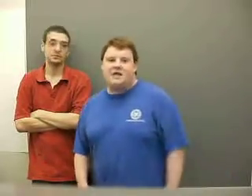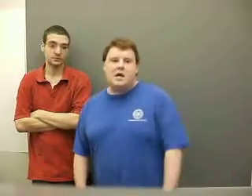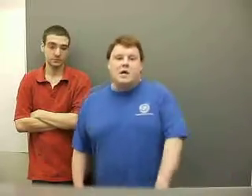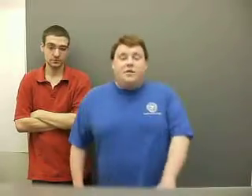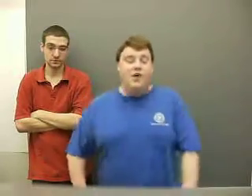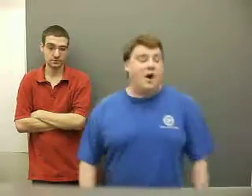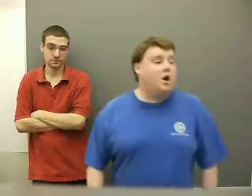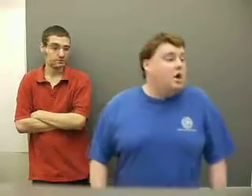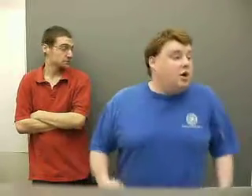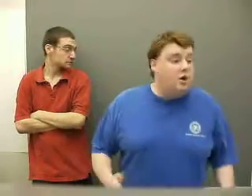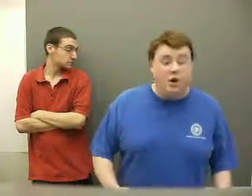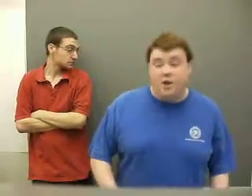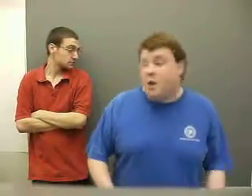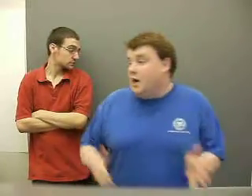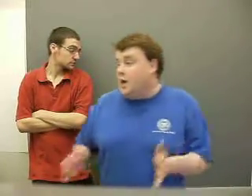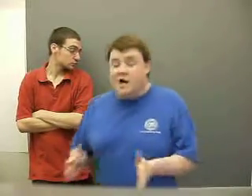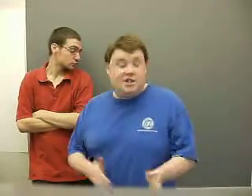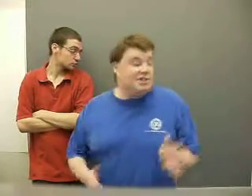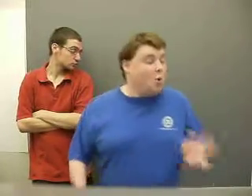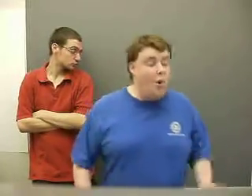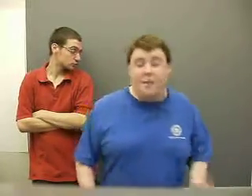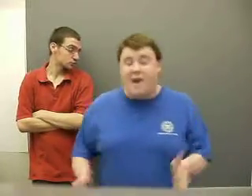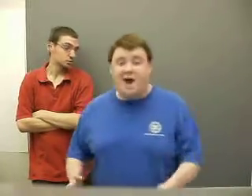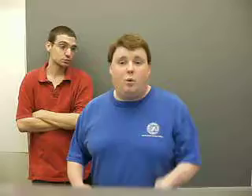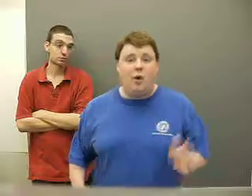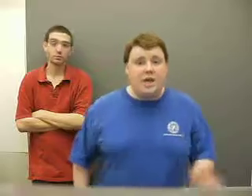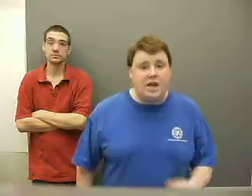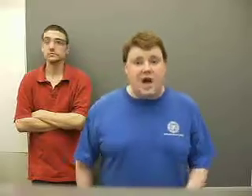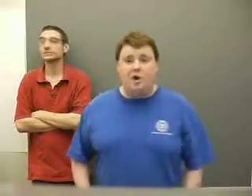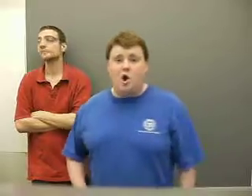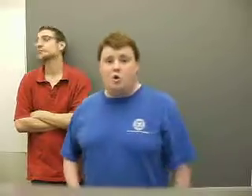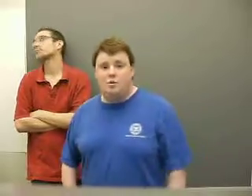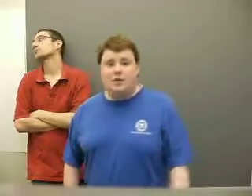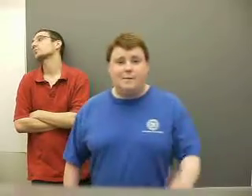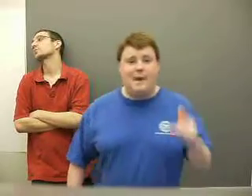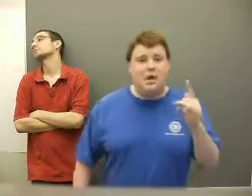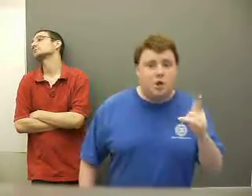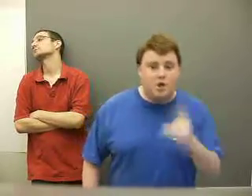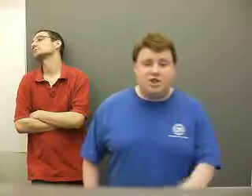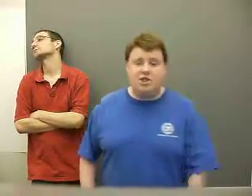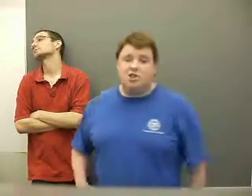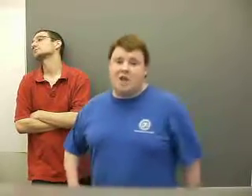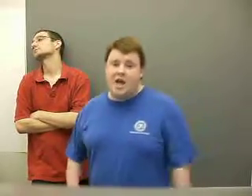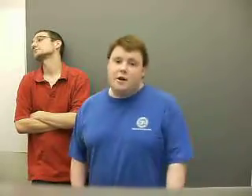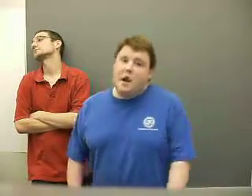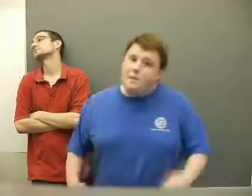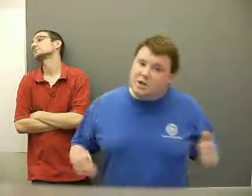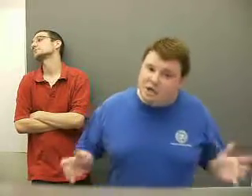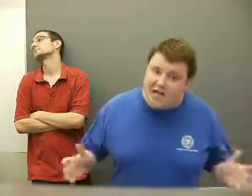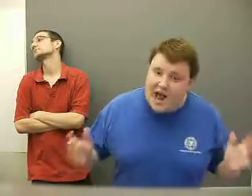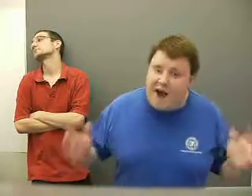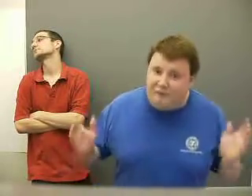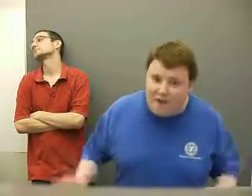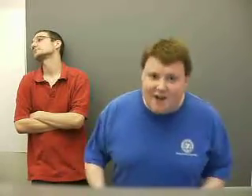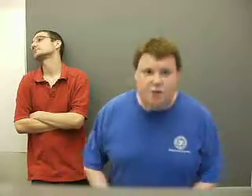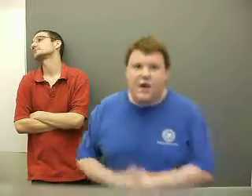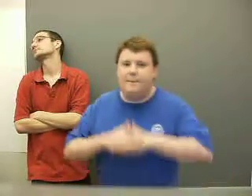the good conscience or the bad one. Y'all know you need to make good decisions and but you need to have fun. can't be